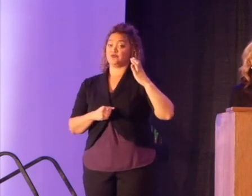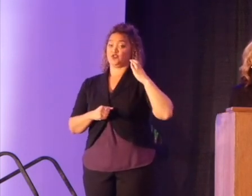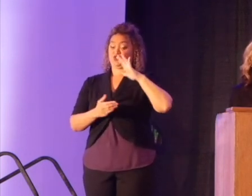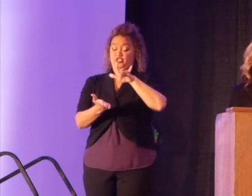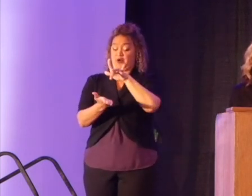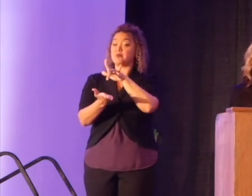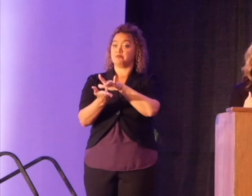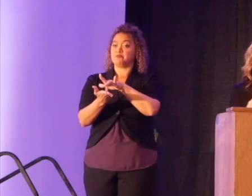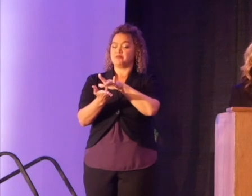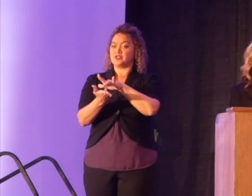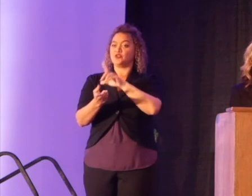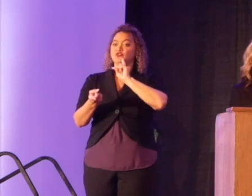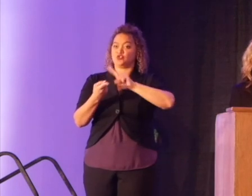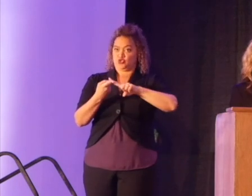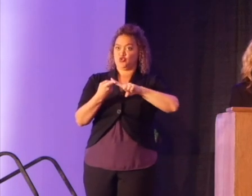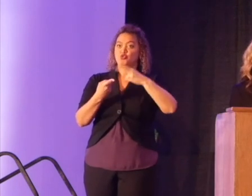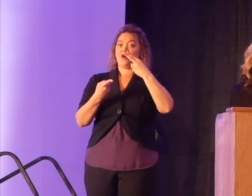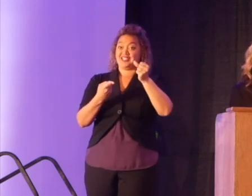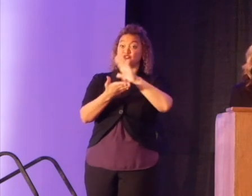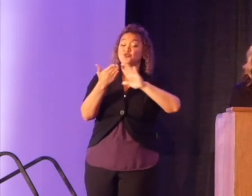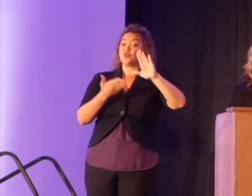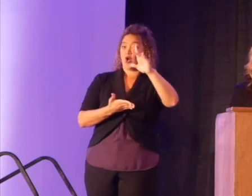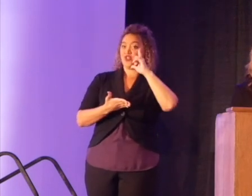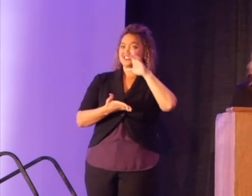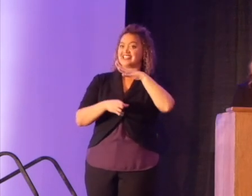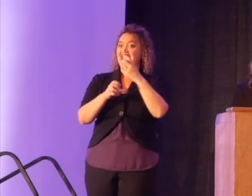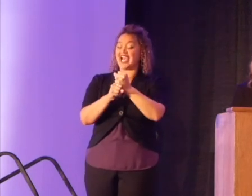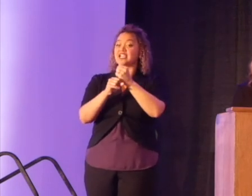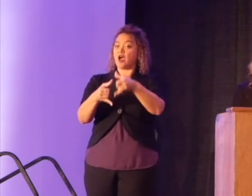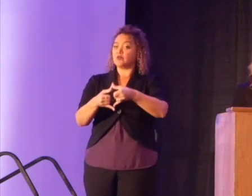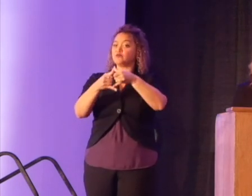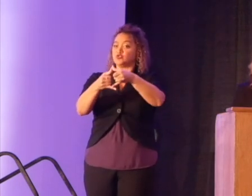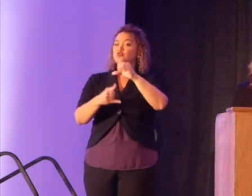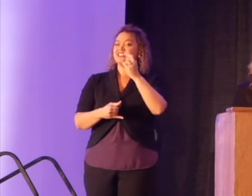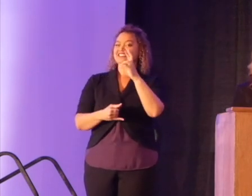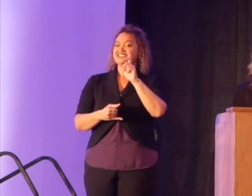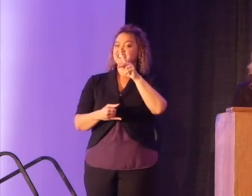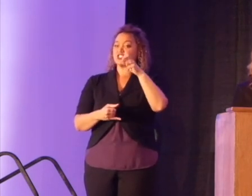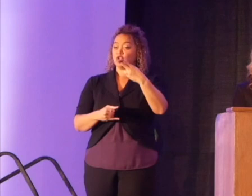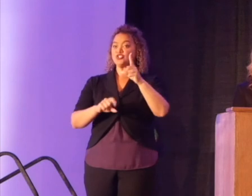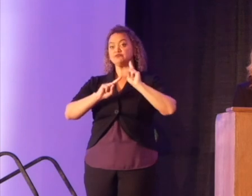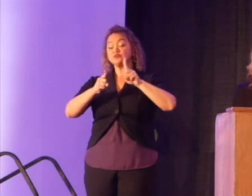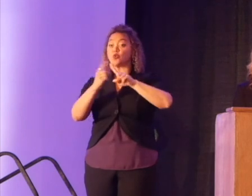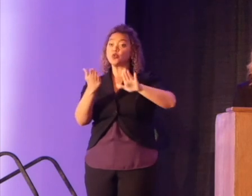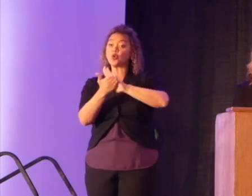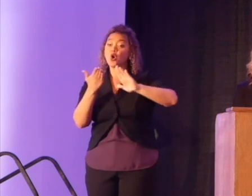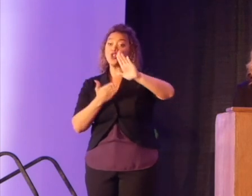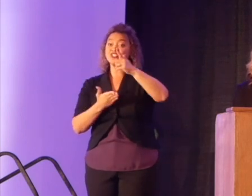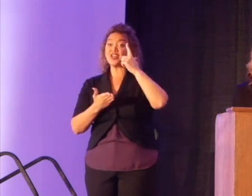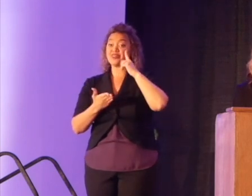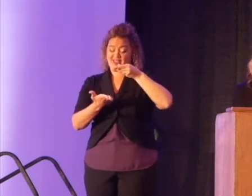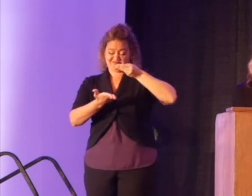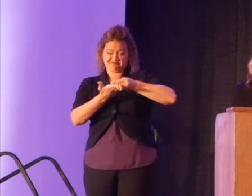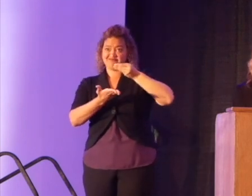school through high school through college where I earned the prestigious Hall Music Scholarship to attend college. A scholarship that was